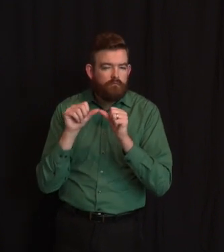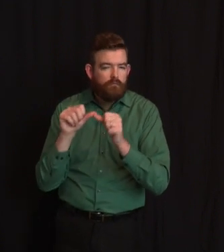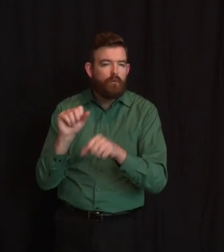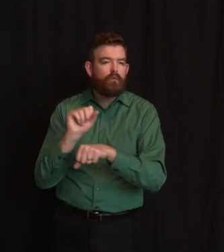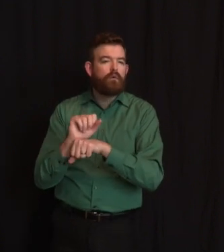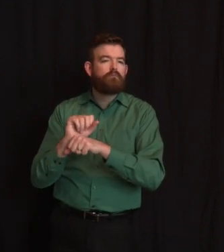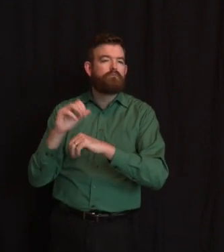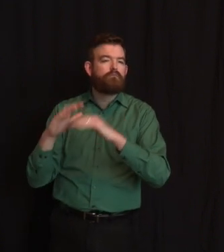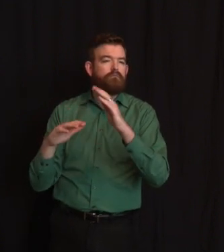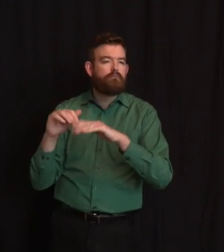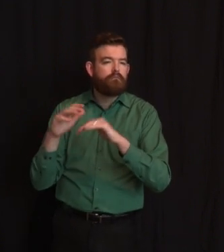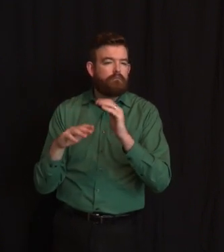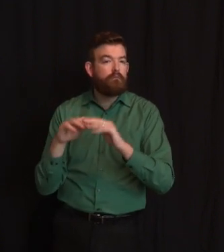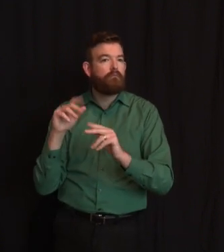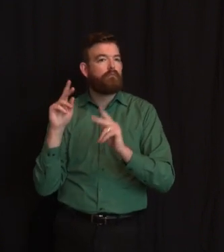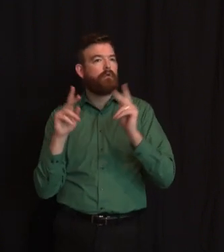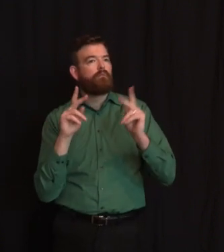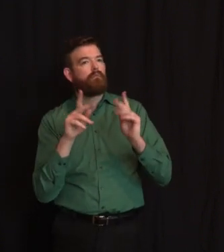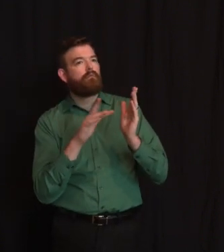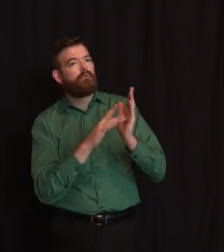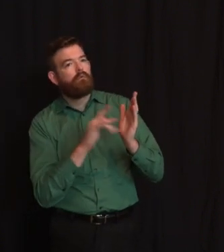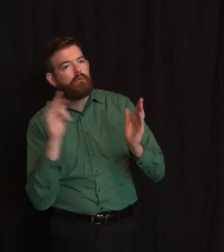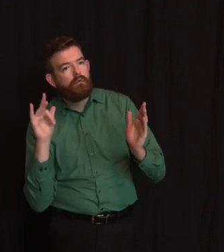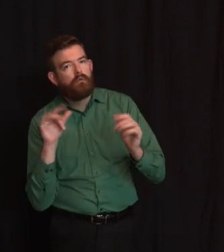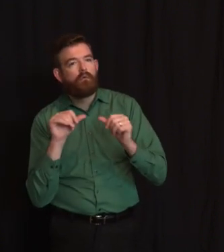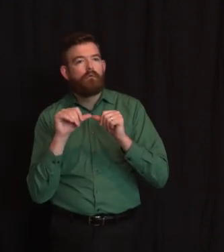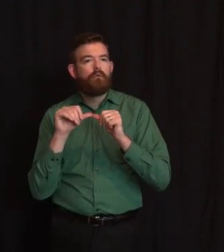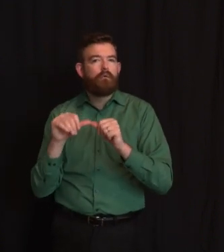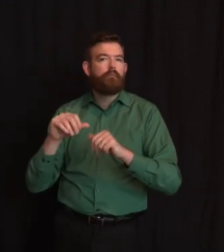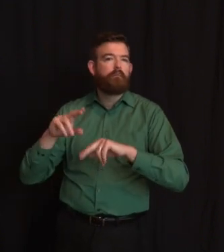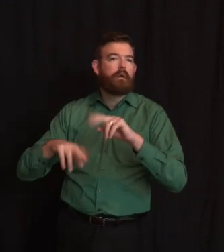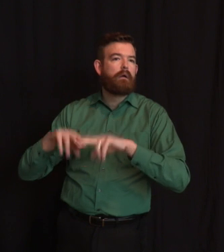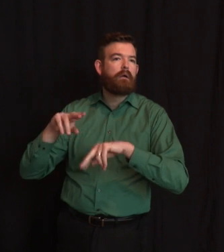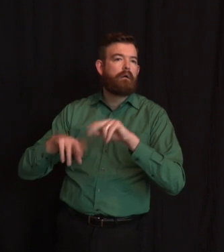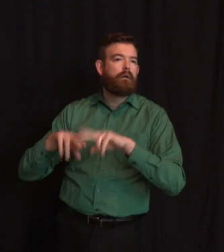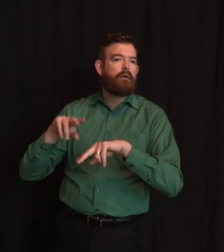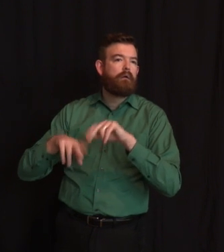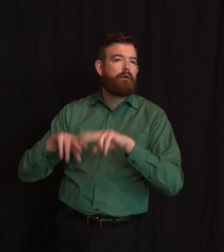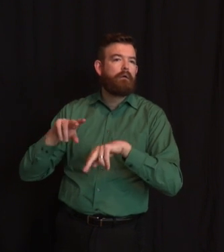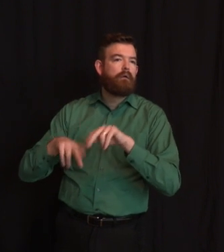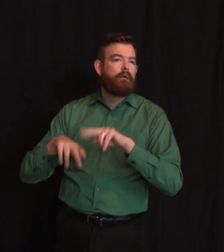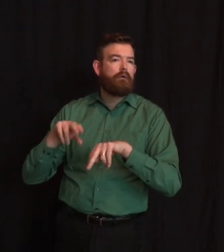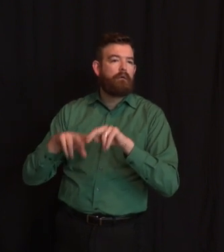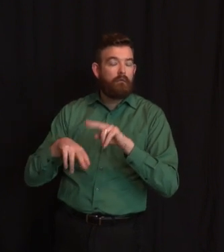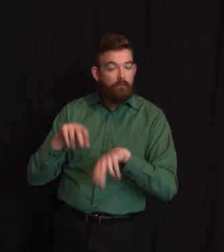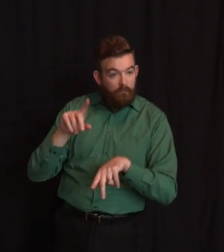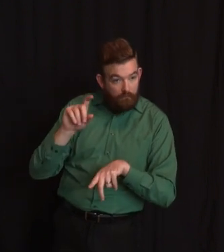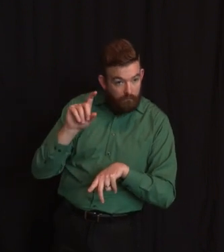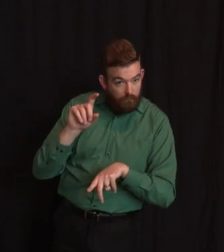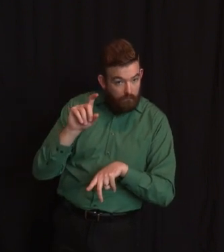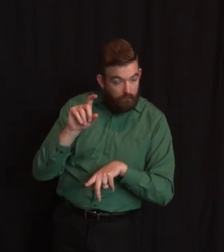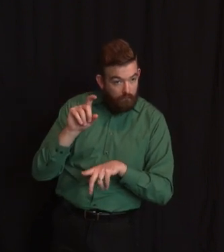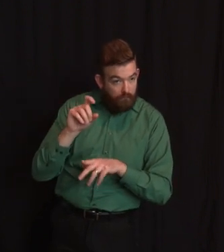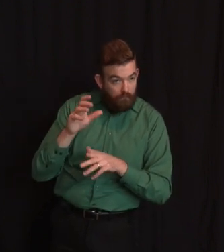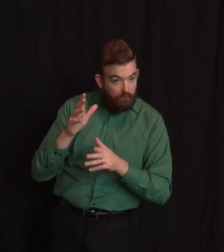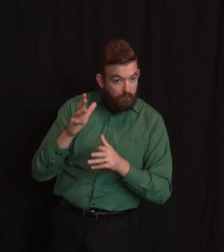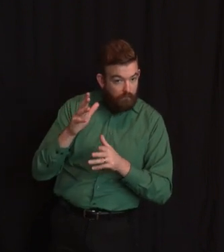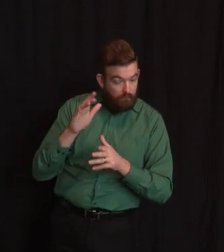for those types of projects to be essential. And how about the SRL pipeline? That has been